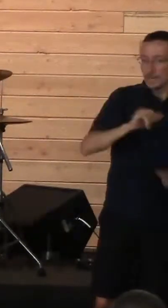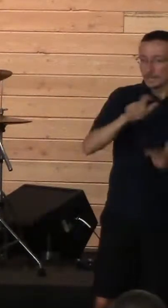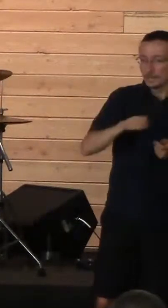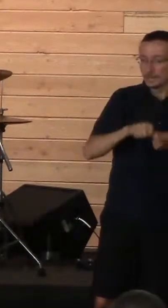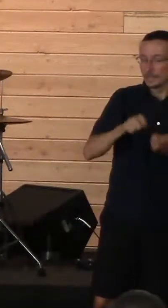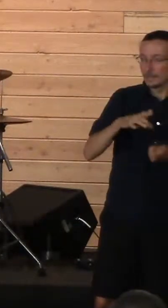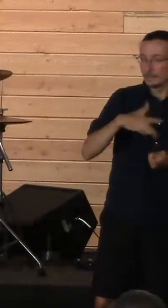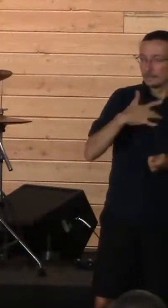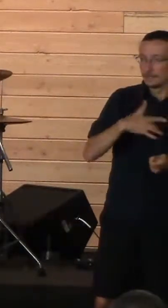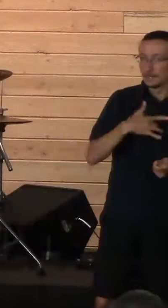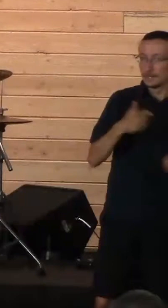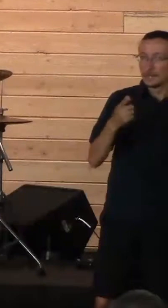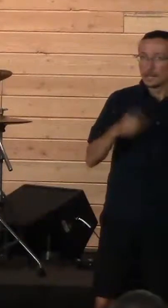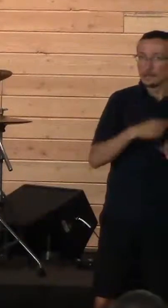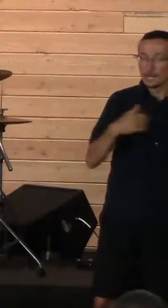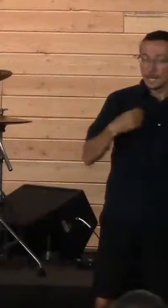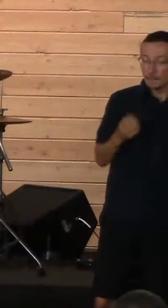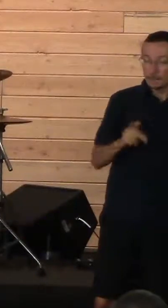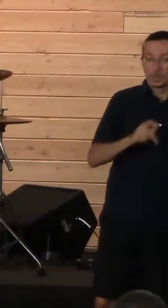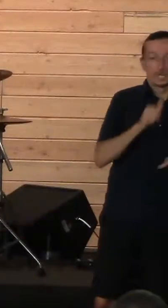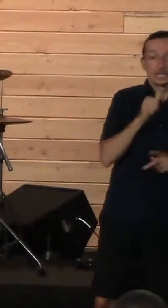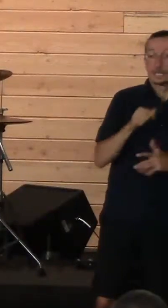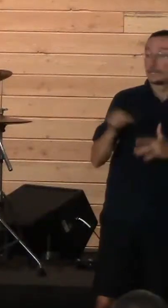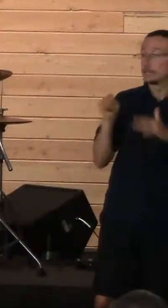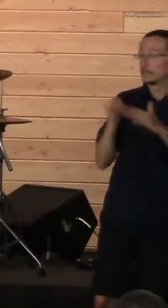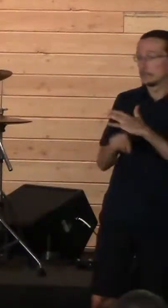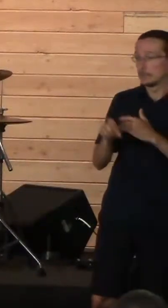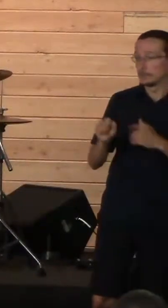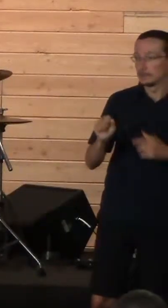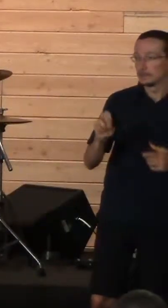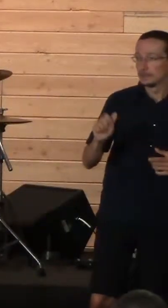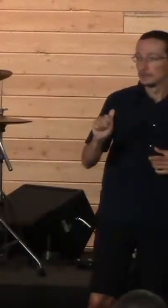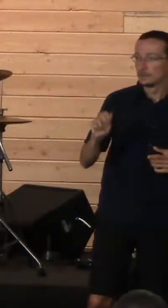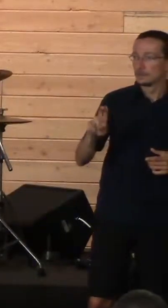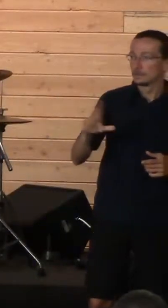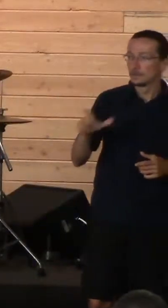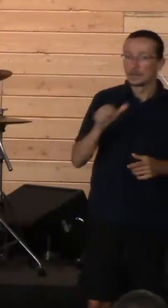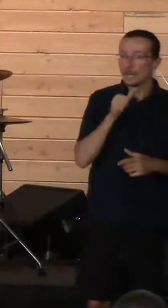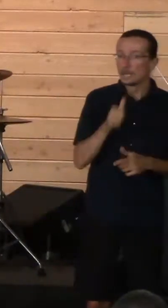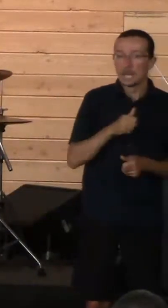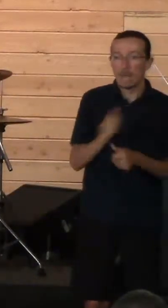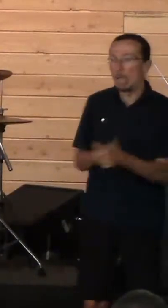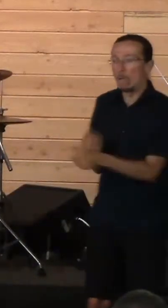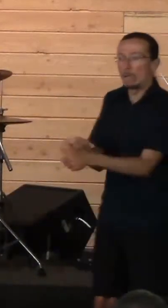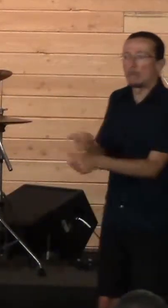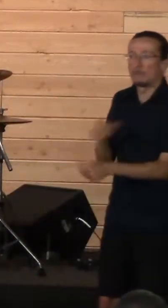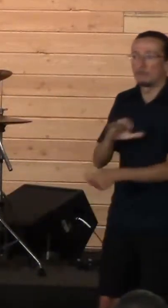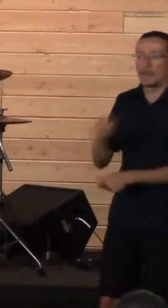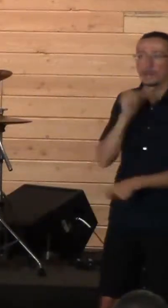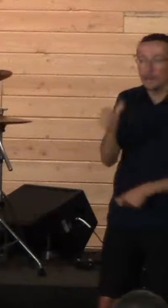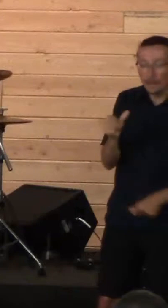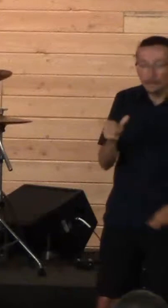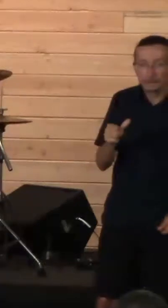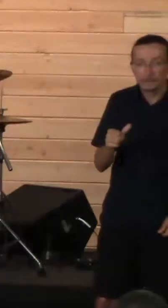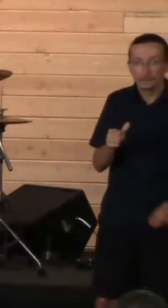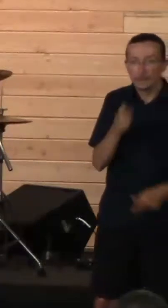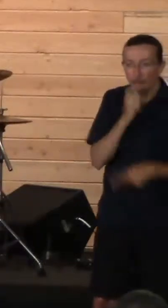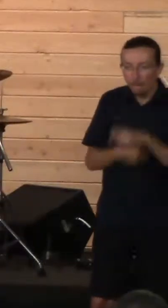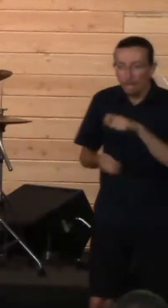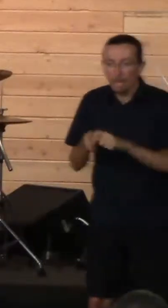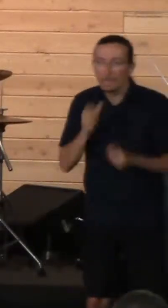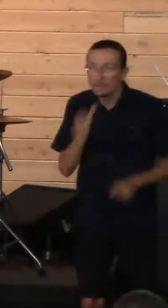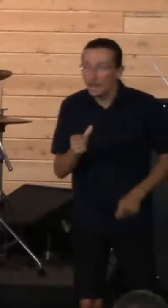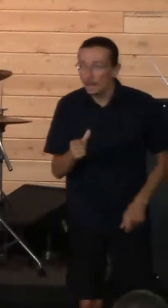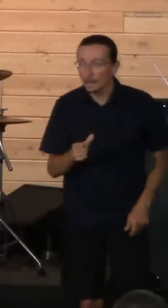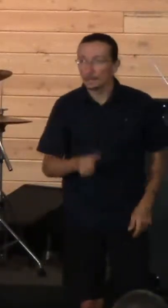had the chance, he didn't kill Saul, he never hunted him back. And when he found out that